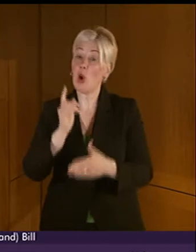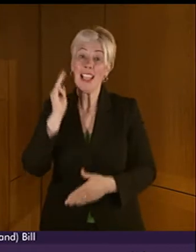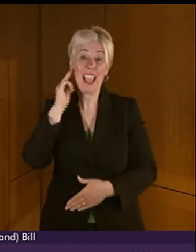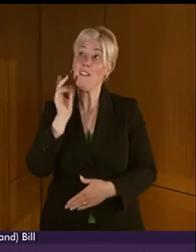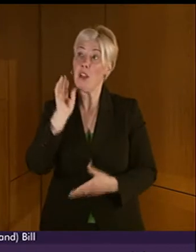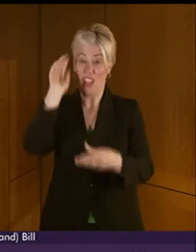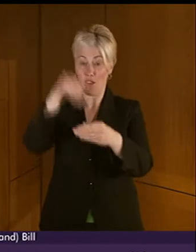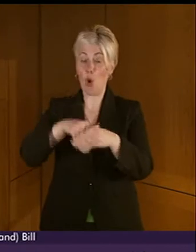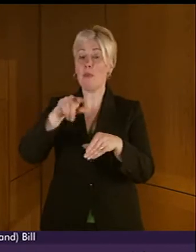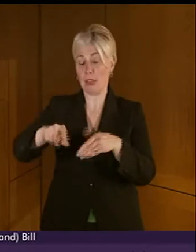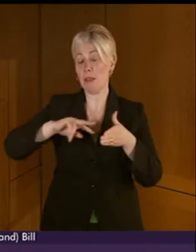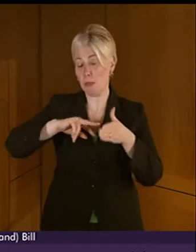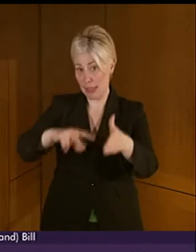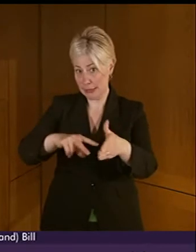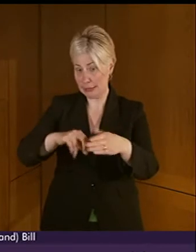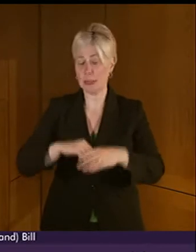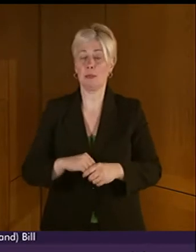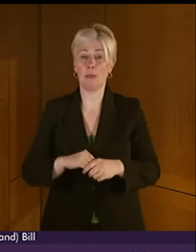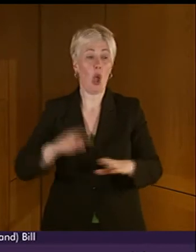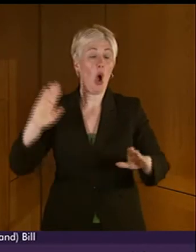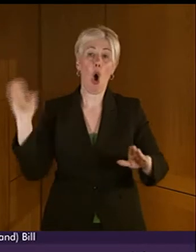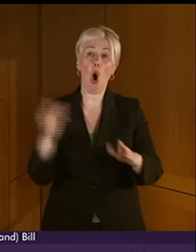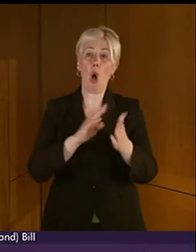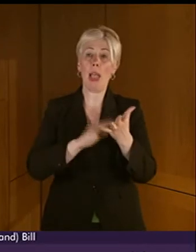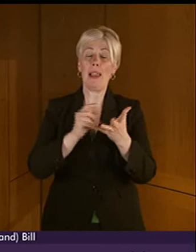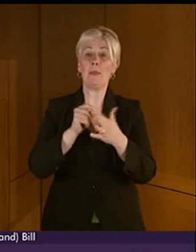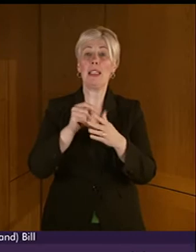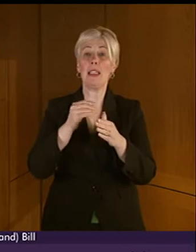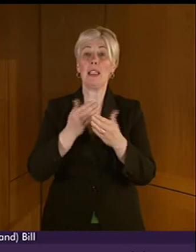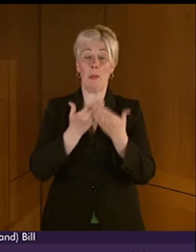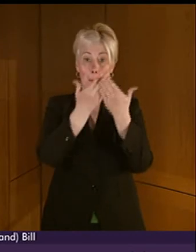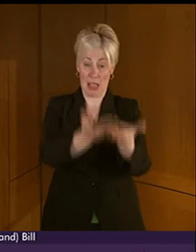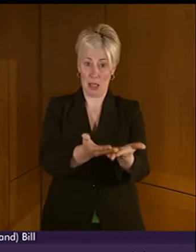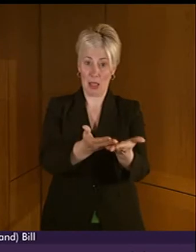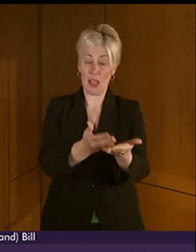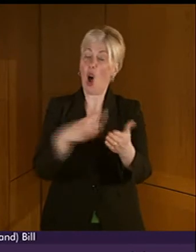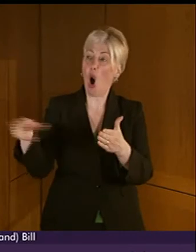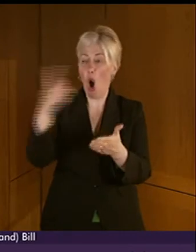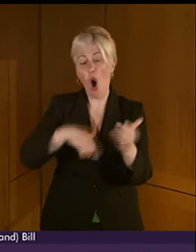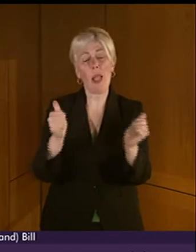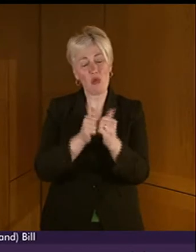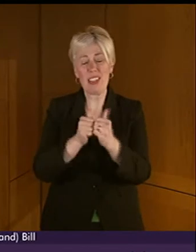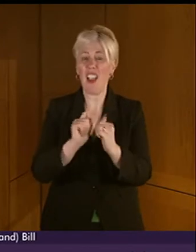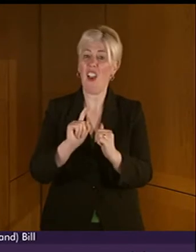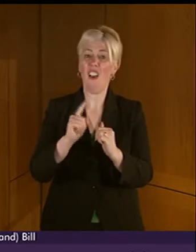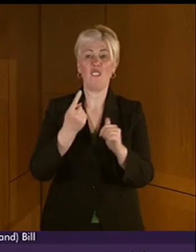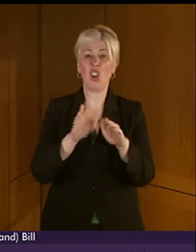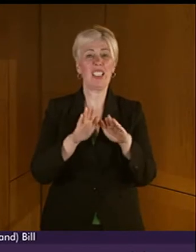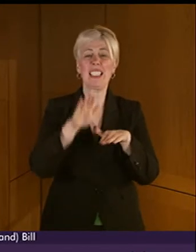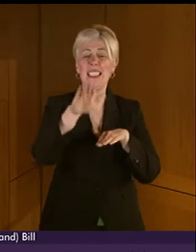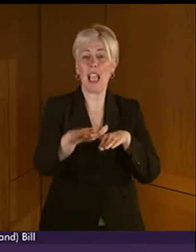clear by Mark Griffin and organisations supporting this bill that this proposed bill is the first step on the journey to improve the lives of deaf people in Scotland.